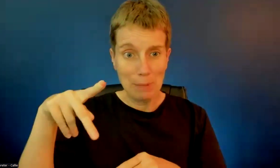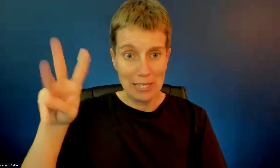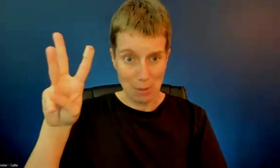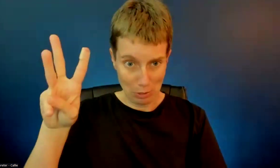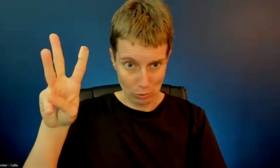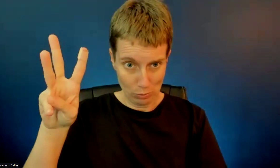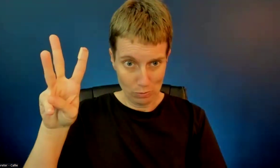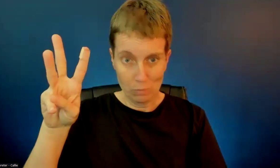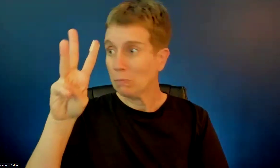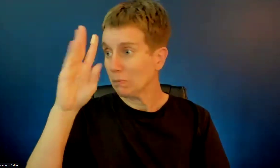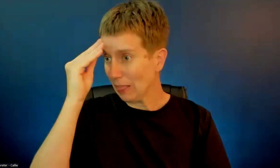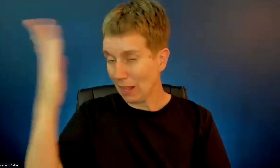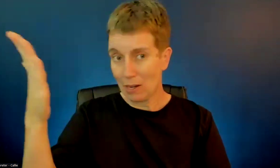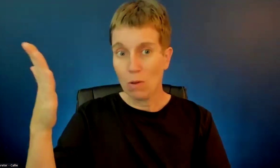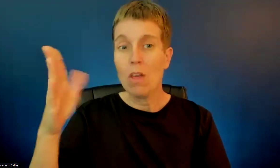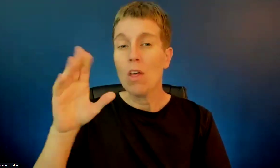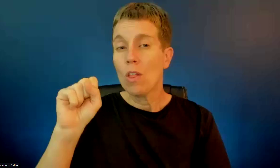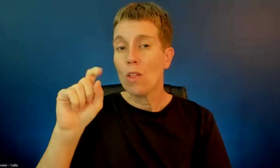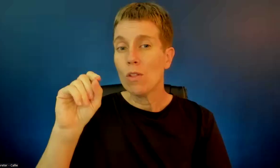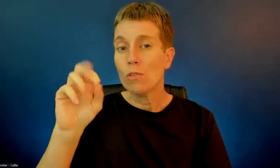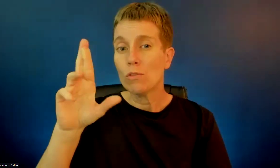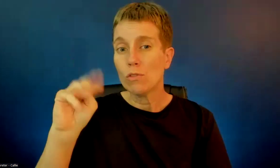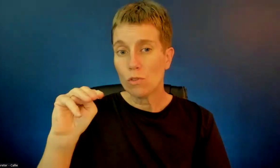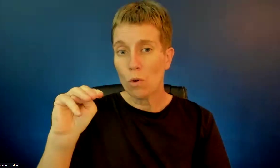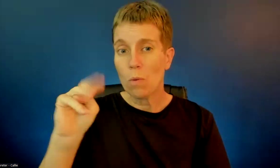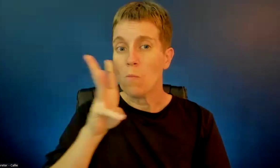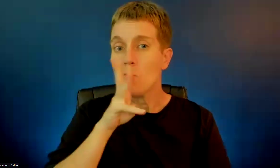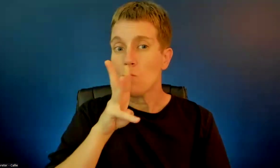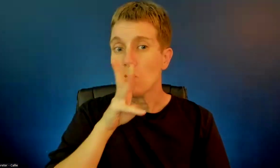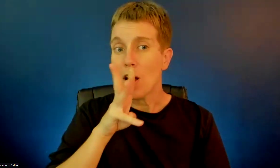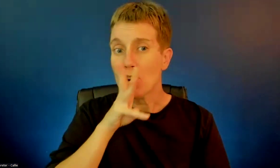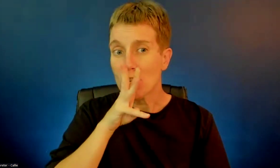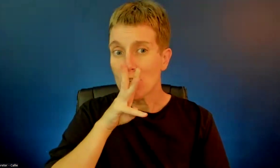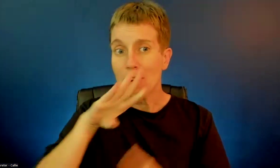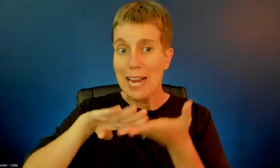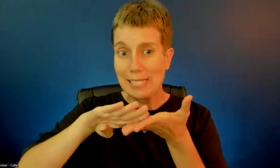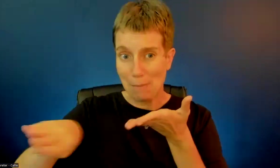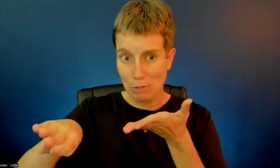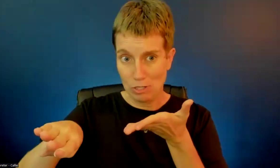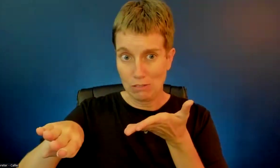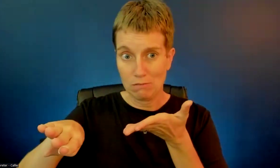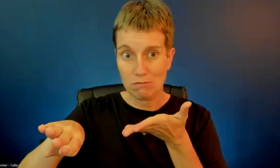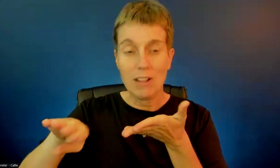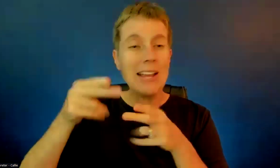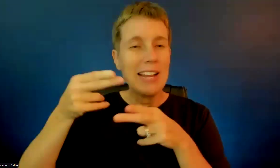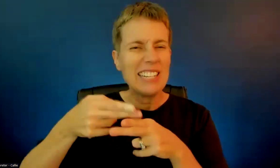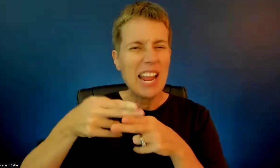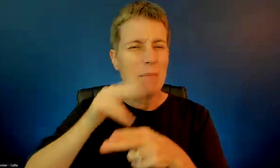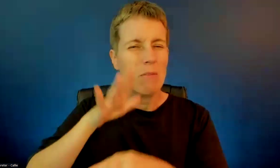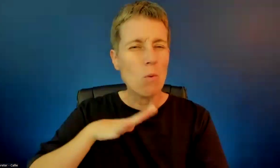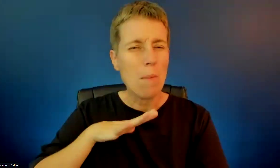Tell them you want to talk to the stormwater exemption person. Her name's Mrs. Glover, and